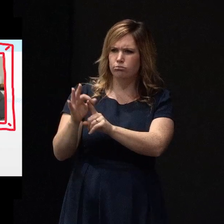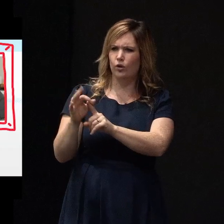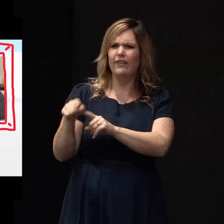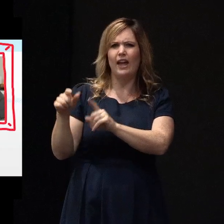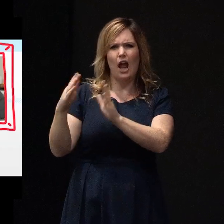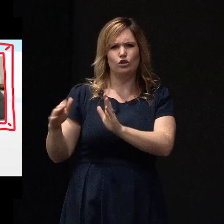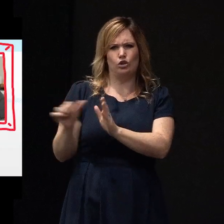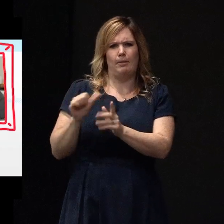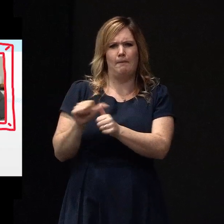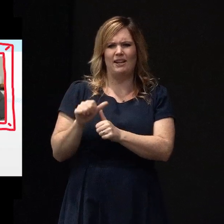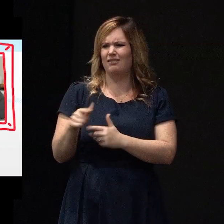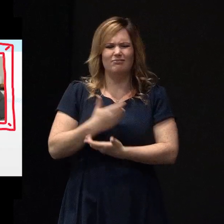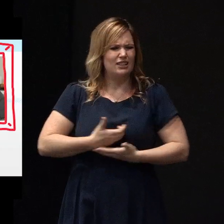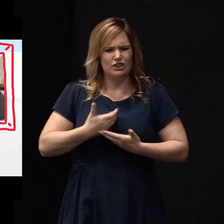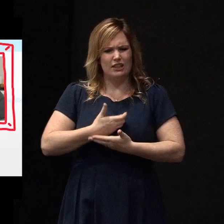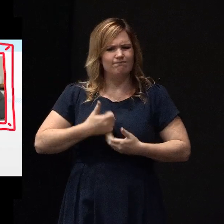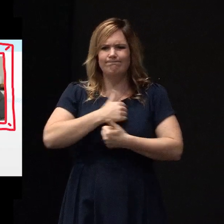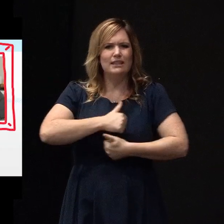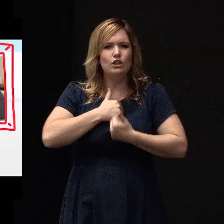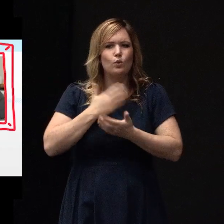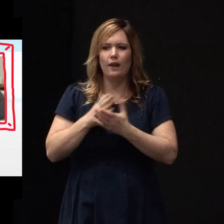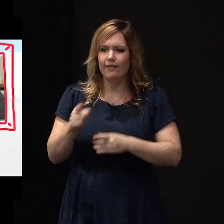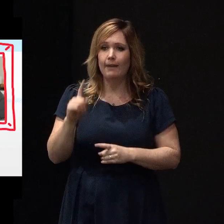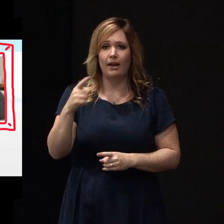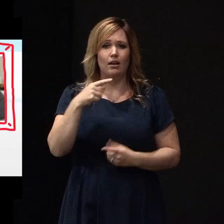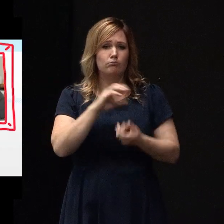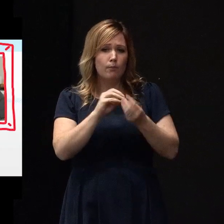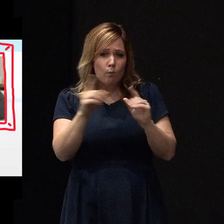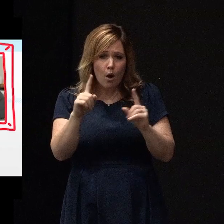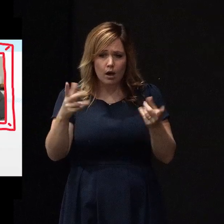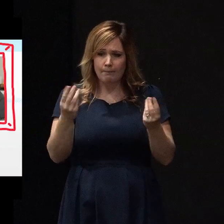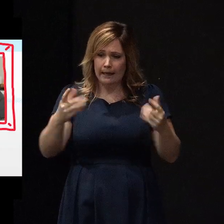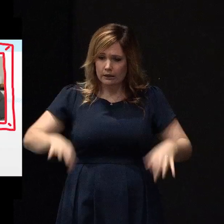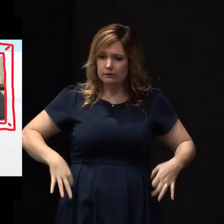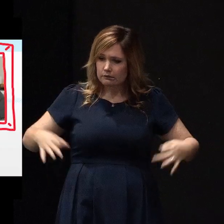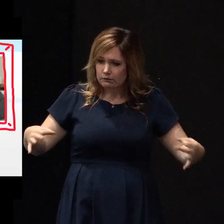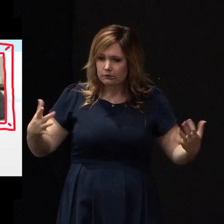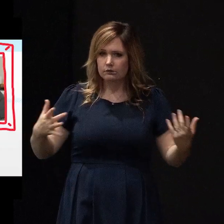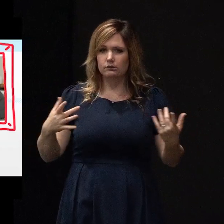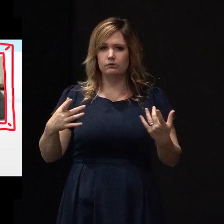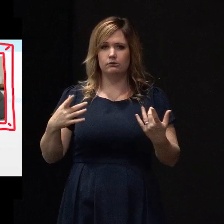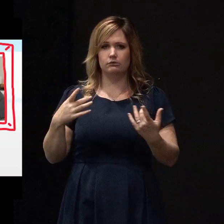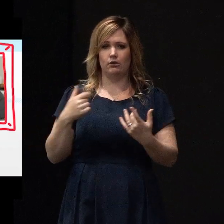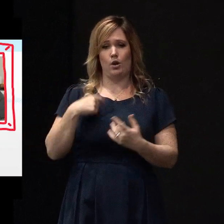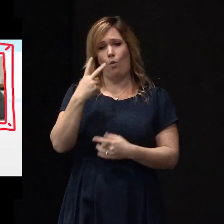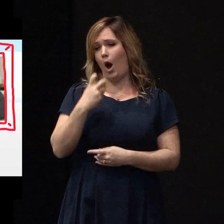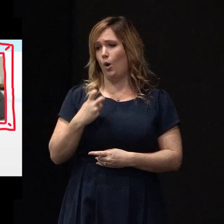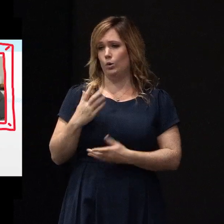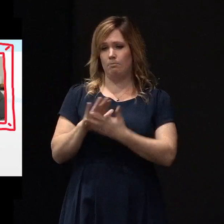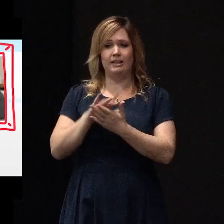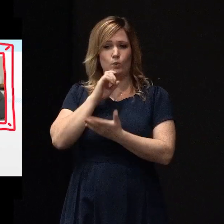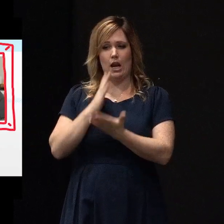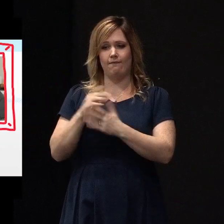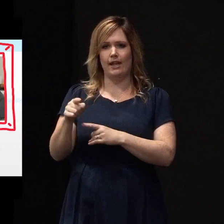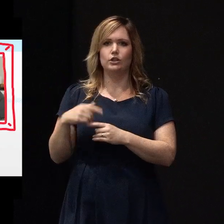living in their house. But they said, we don't have any more money. We're too old. This is the only house we'll ever have. So every day is a